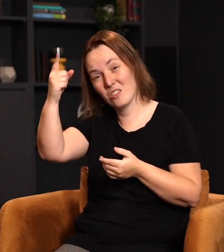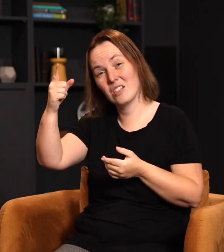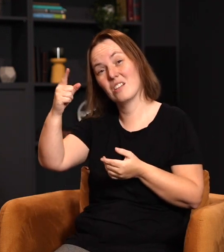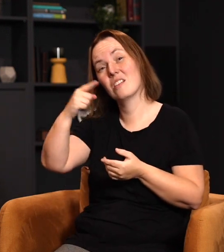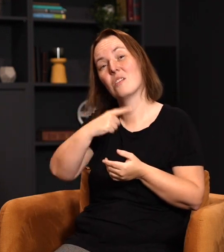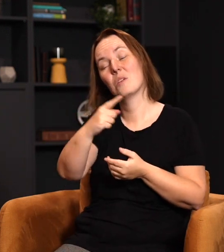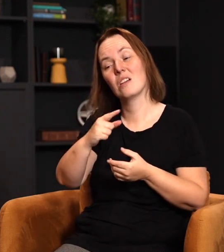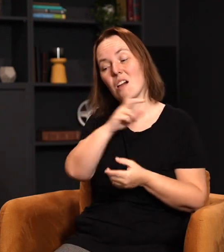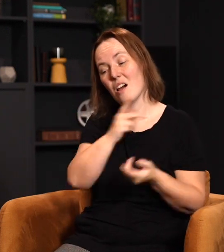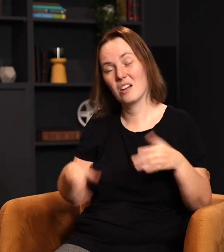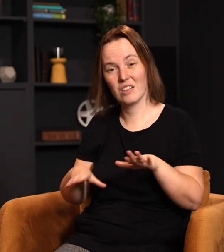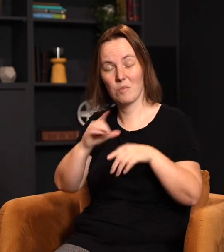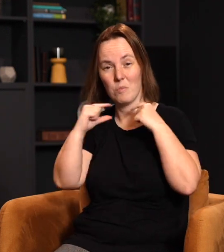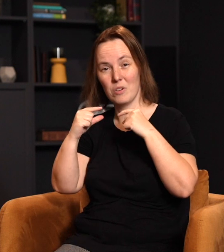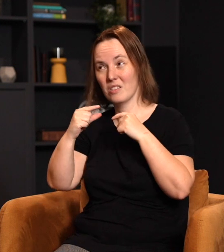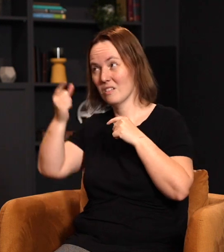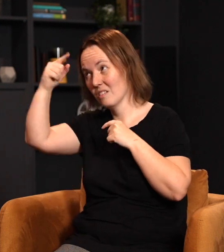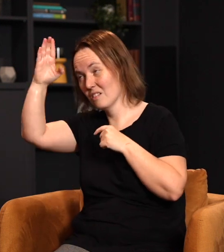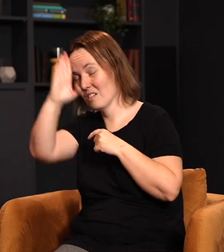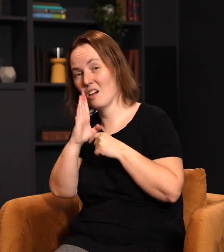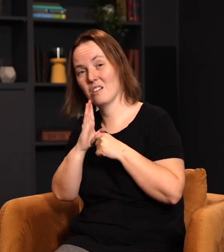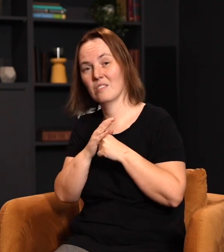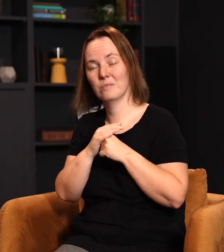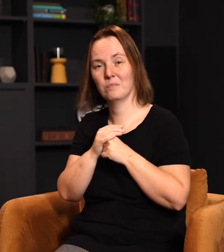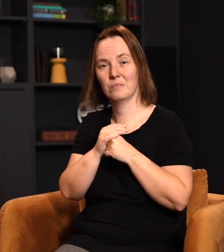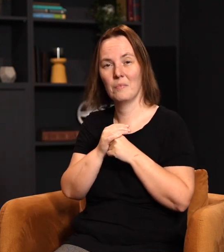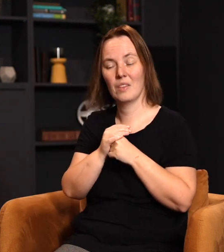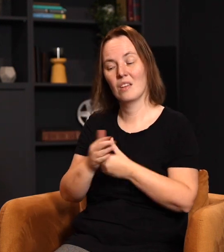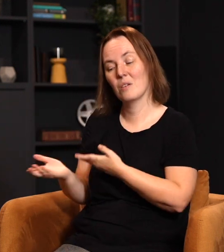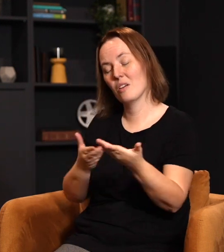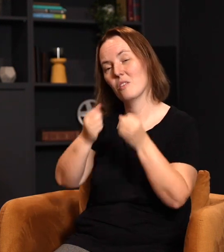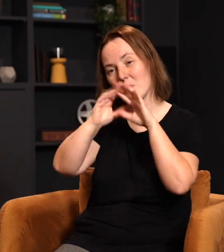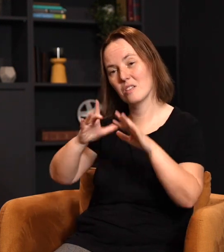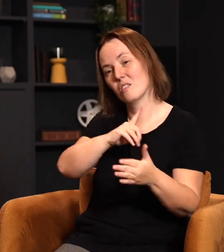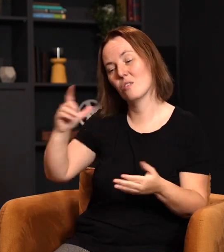we are a kingdom of priests unto God. Amen? And we carry the blessing of the Lord with us.